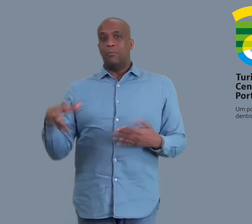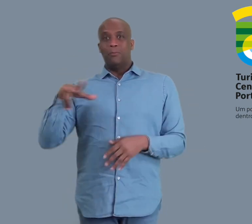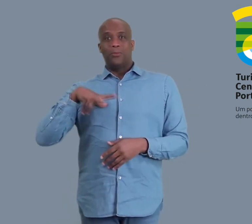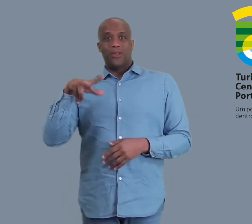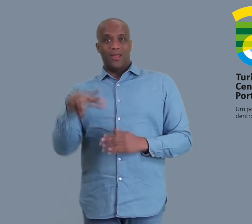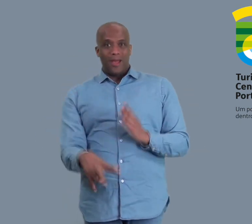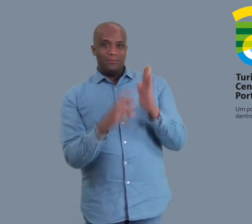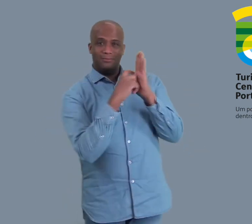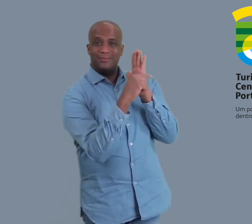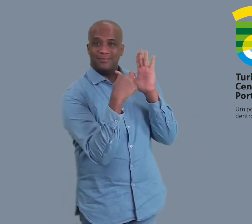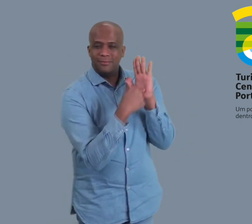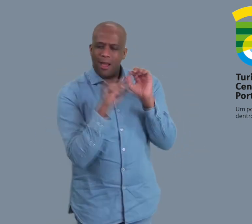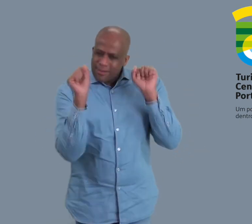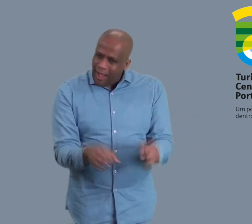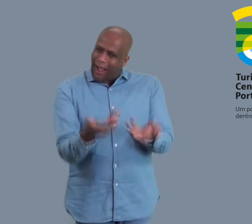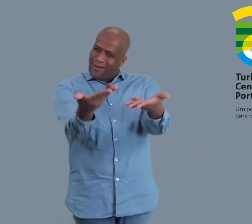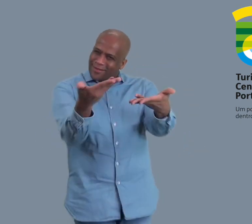Visit Central Portugal. County one